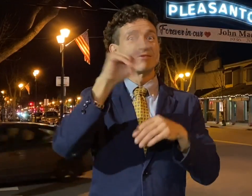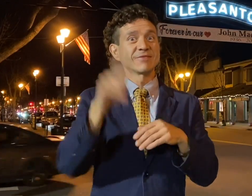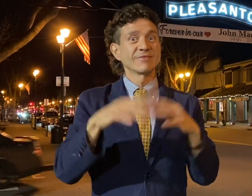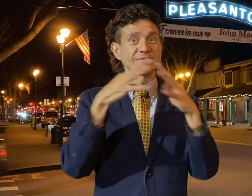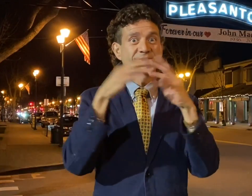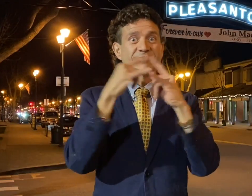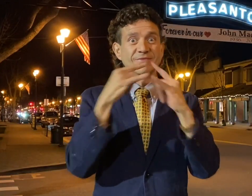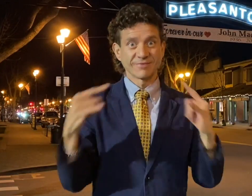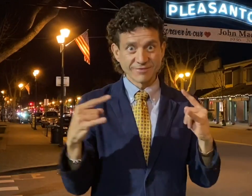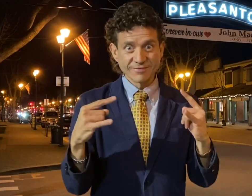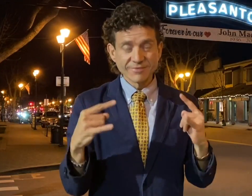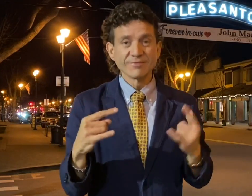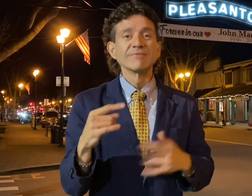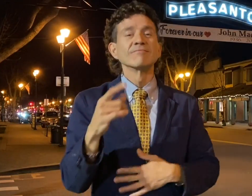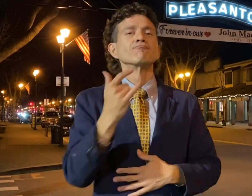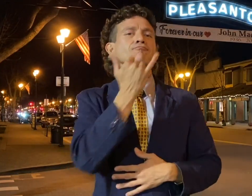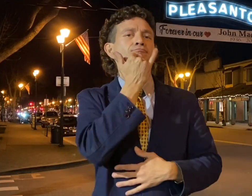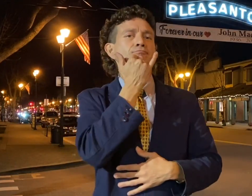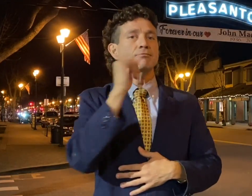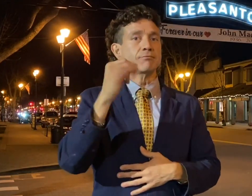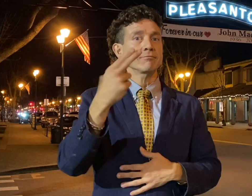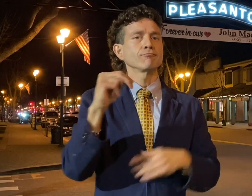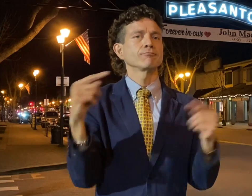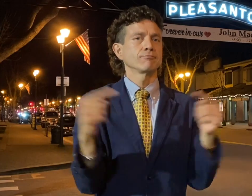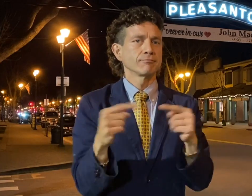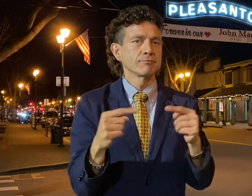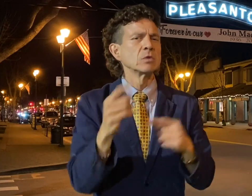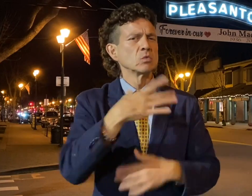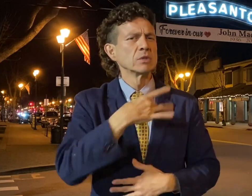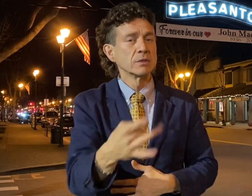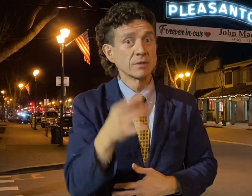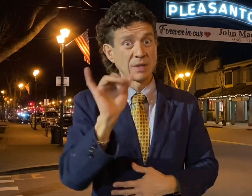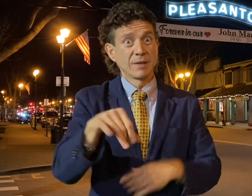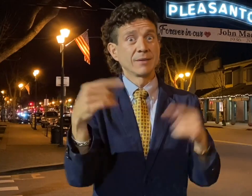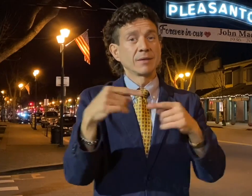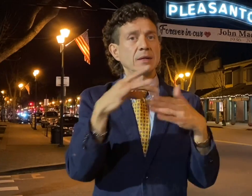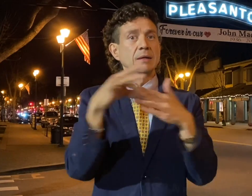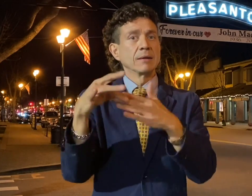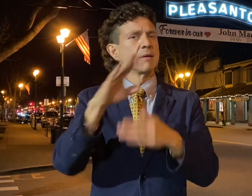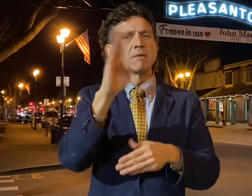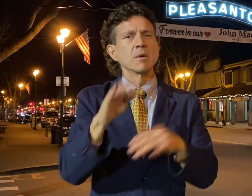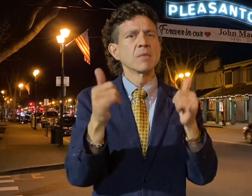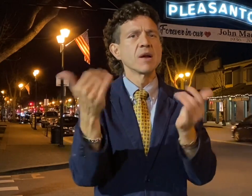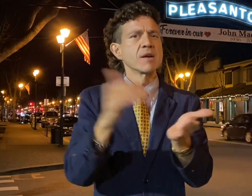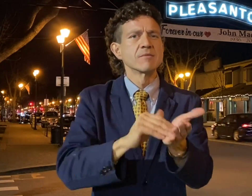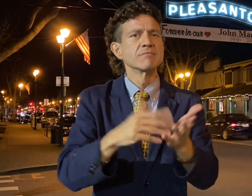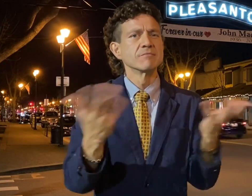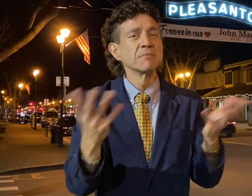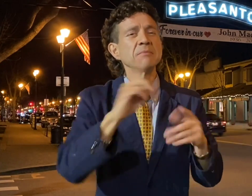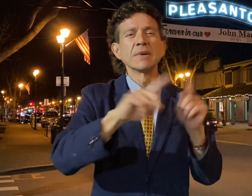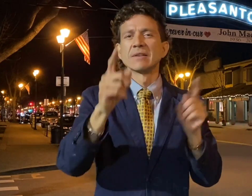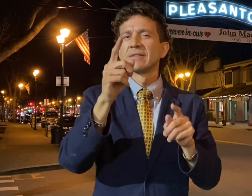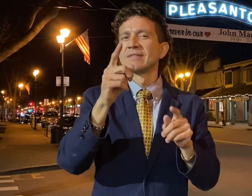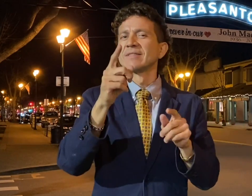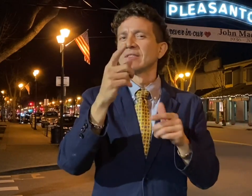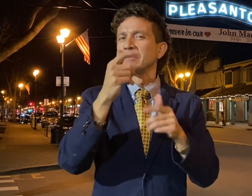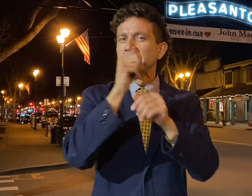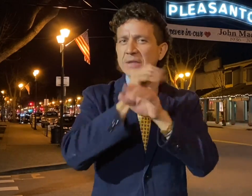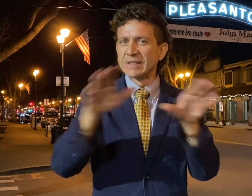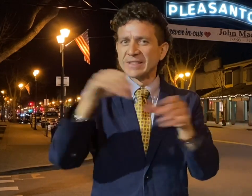training camp, John suffered an injury that ended his career. This turned out to